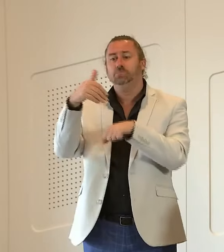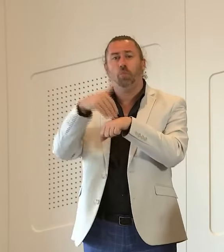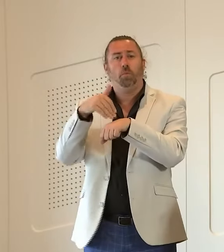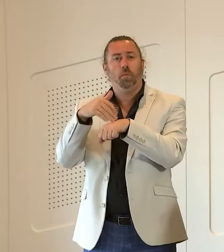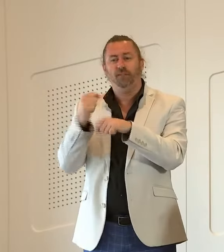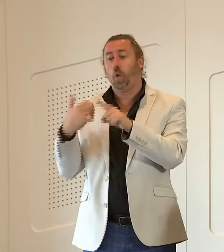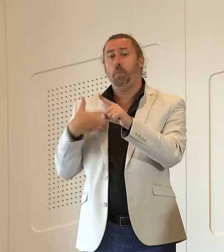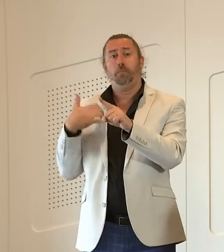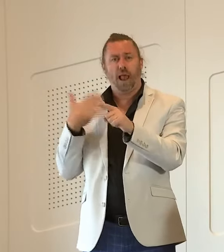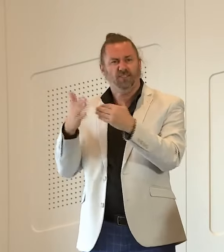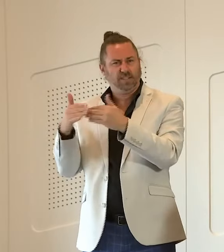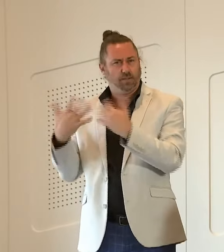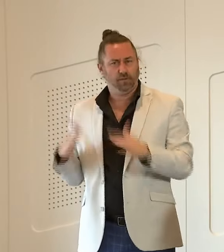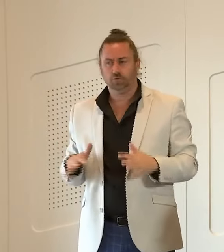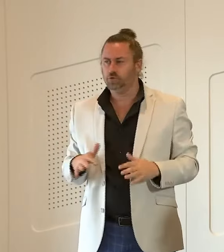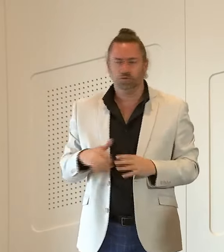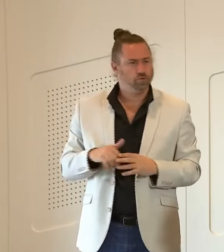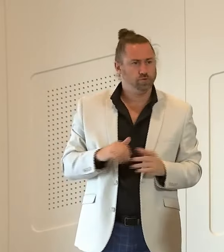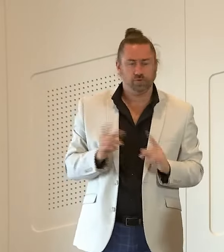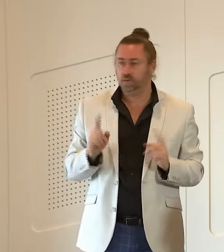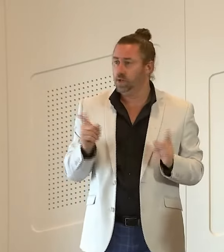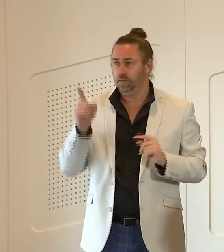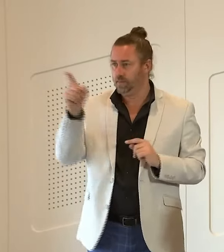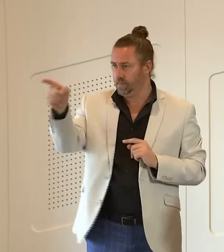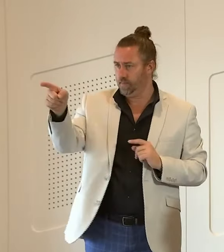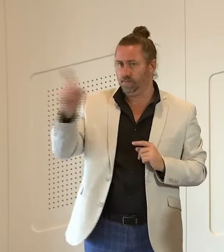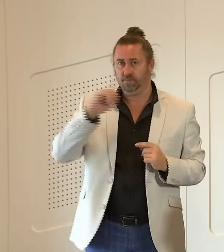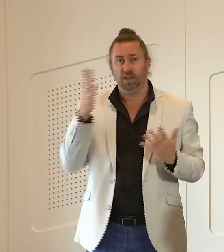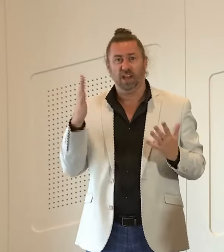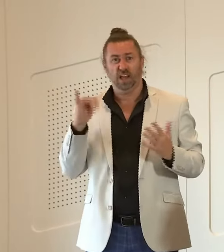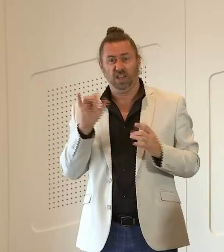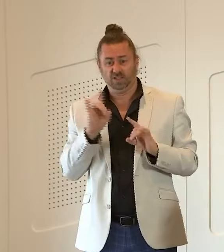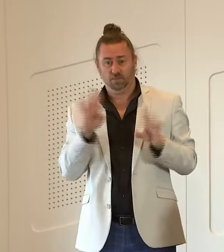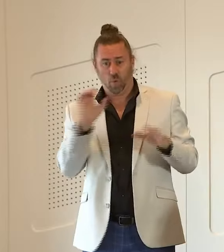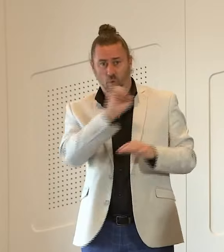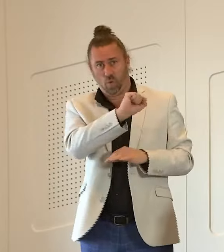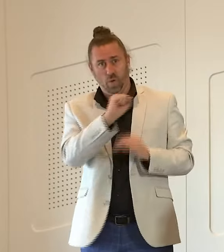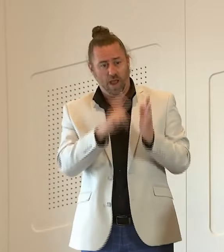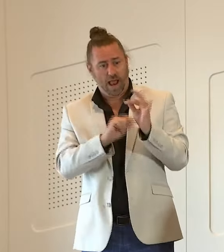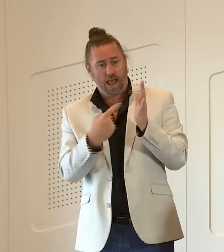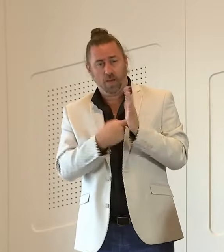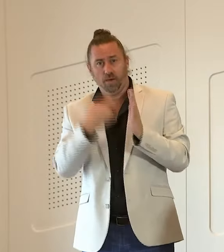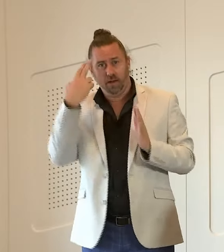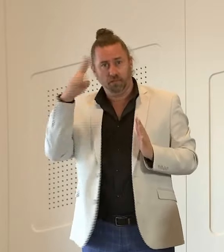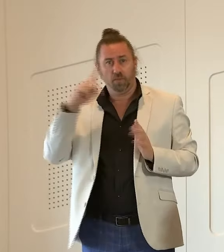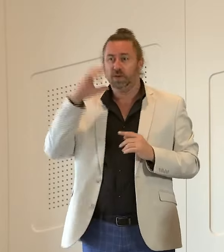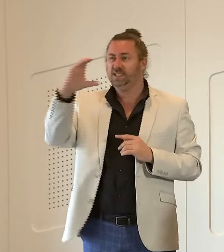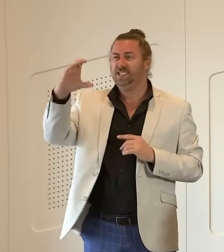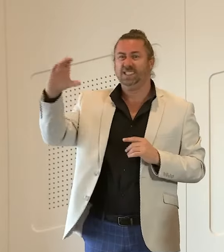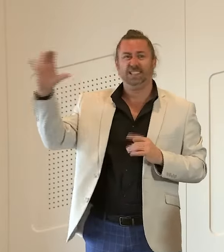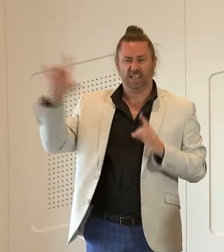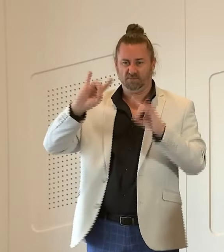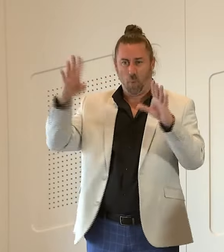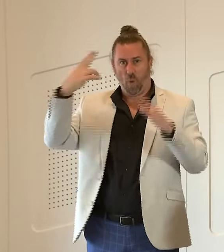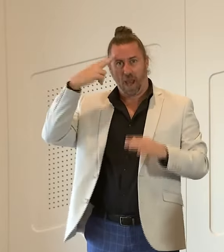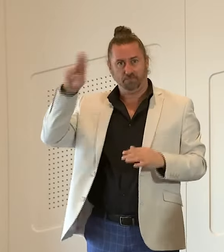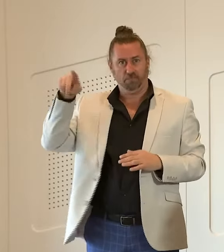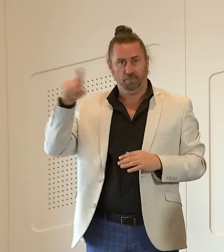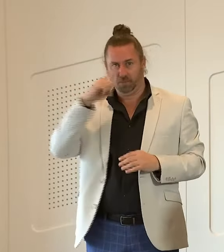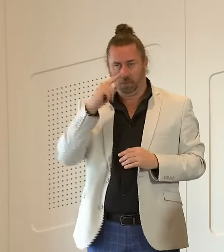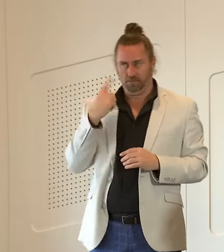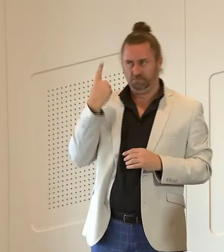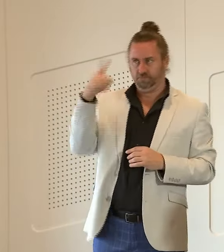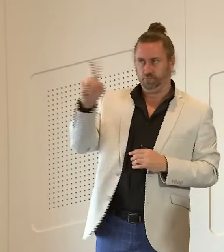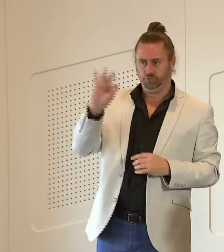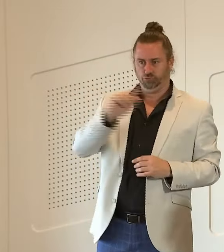dealt with i think people